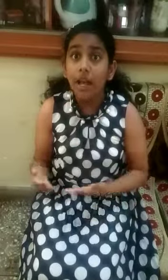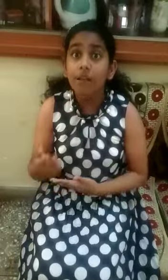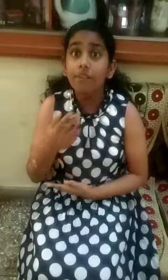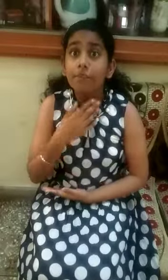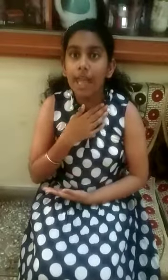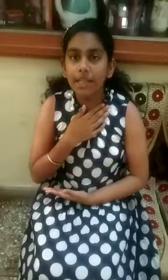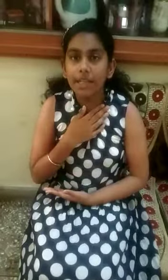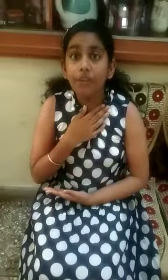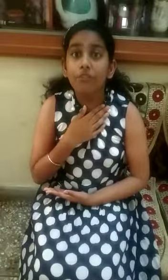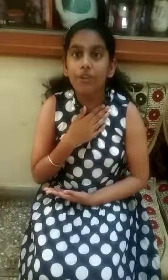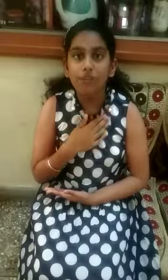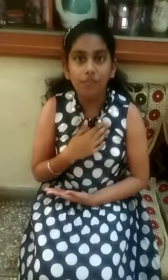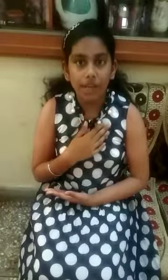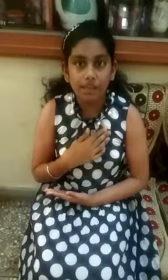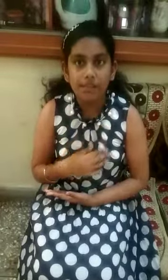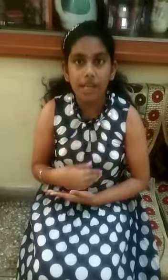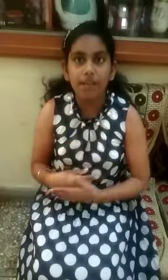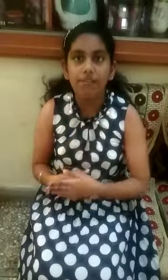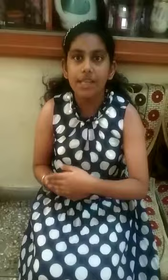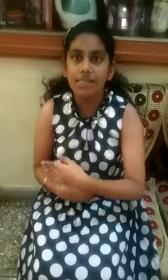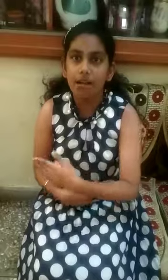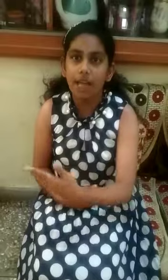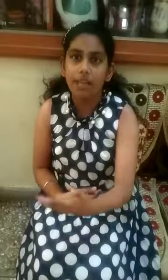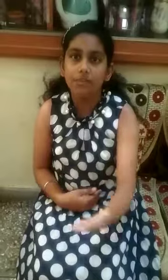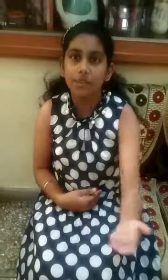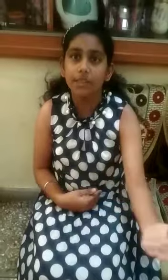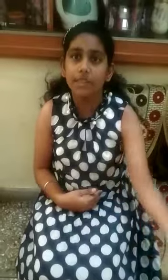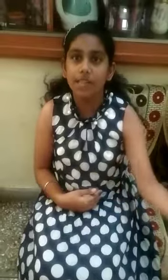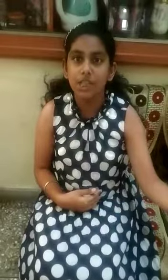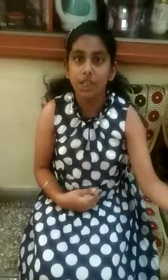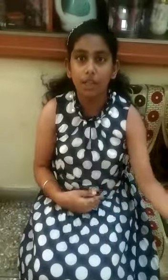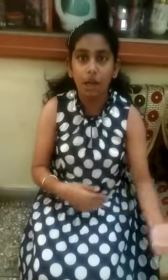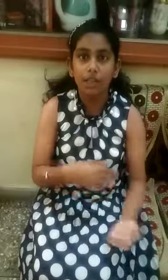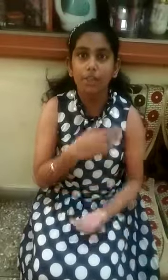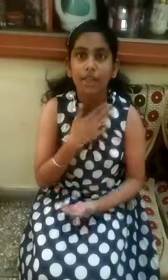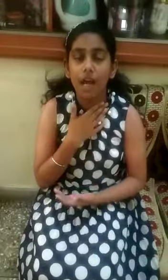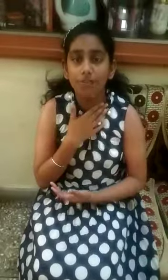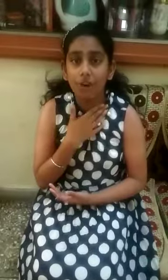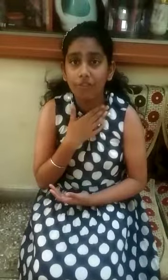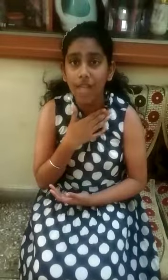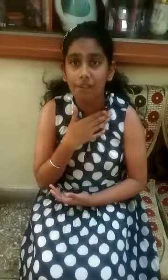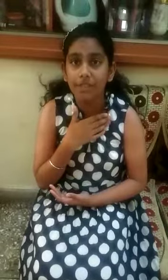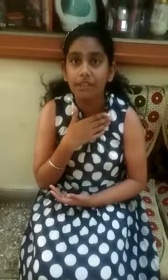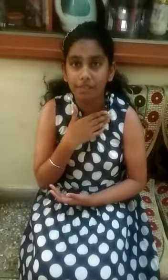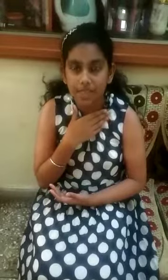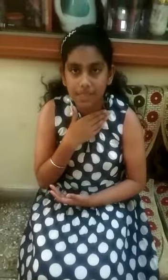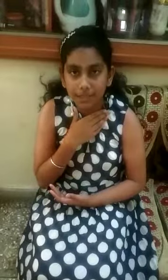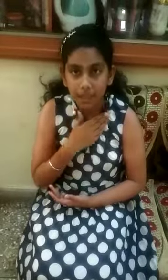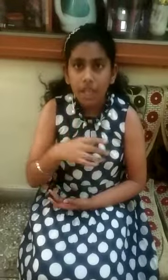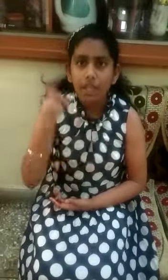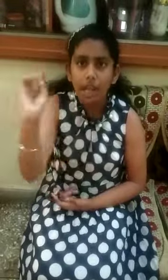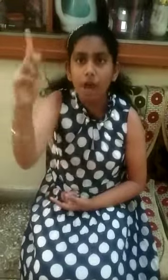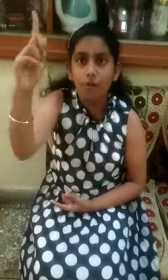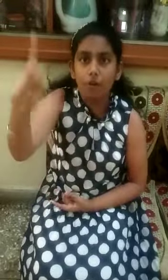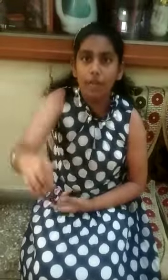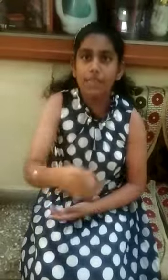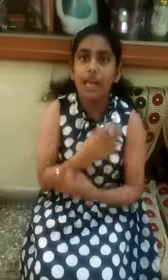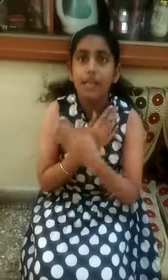Our many free of vital sacrifices are alive for the nation on behalf of every creature. Now it is our